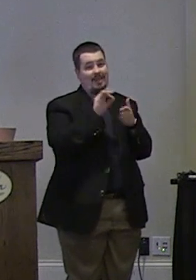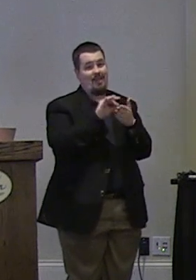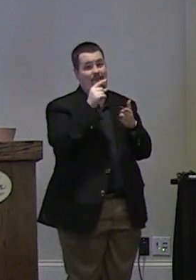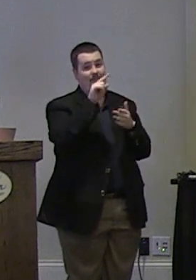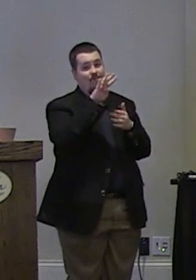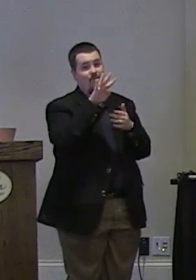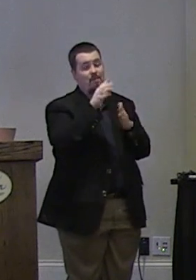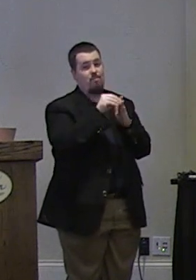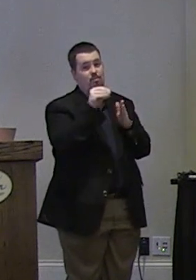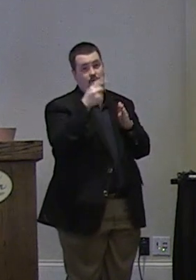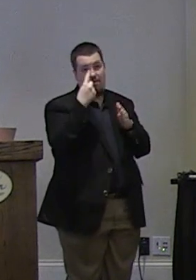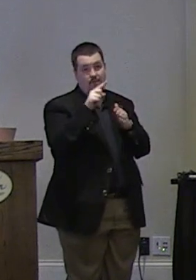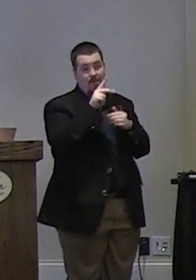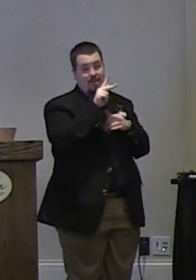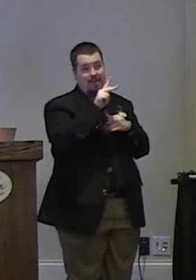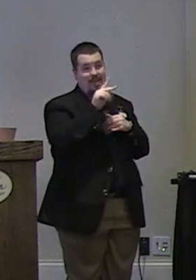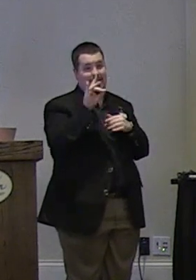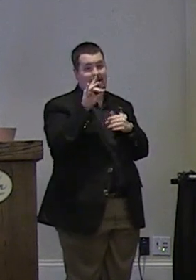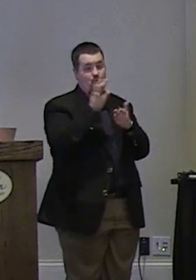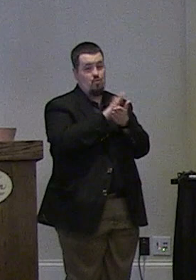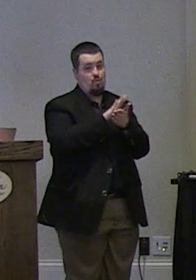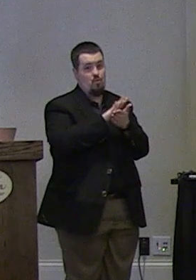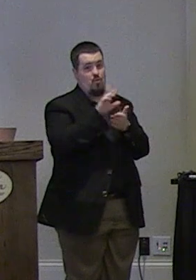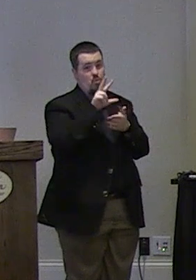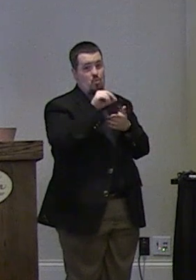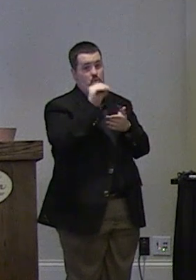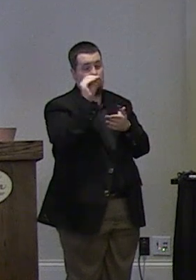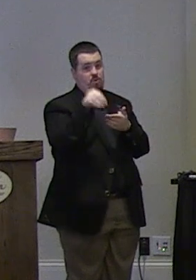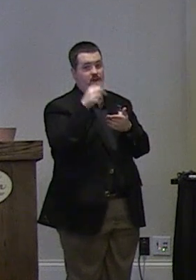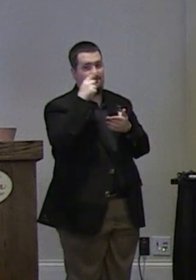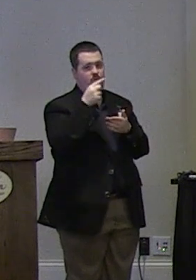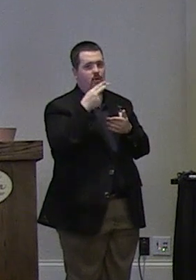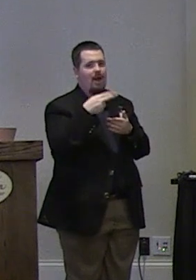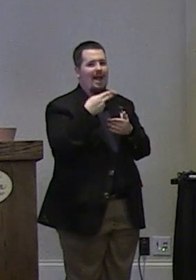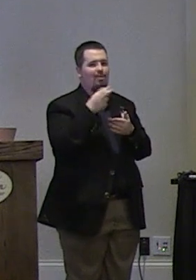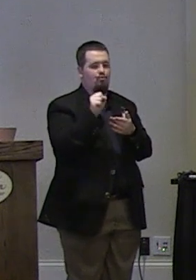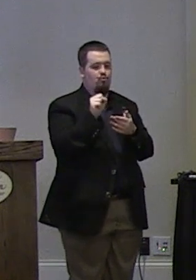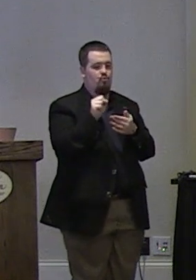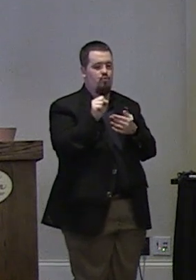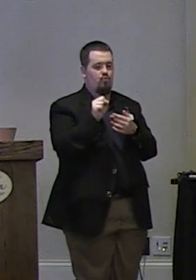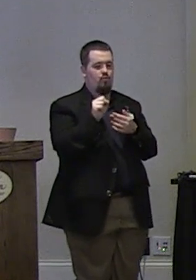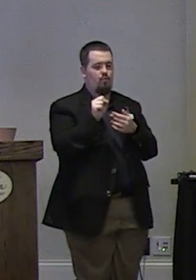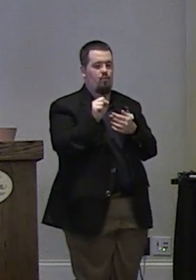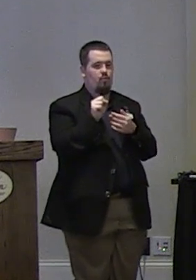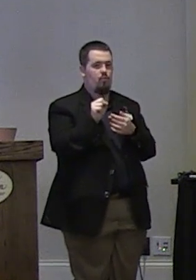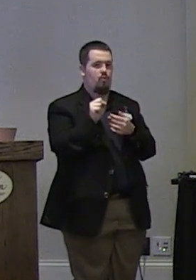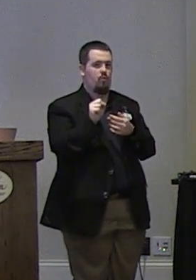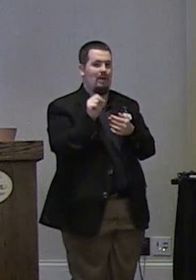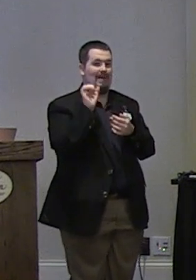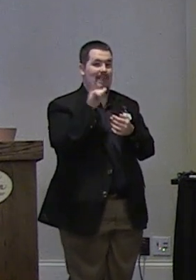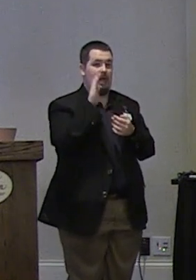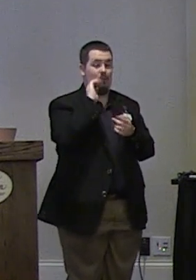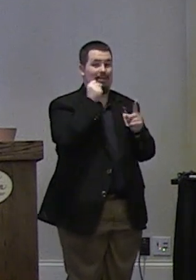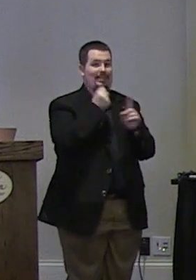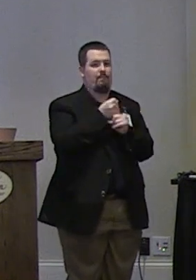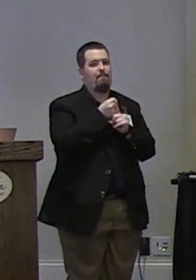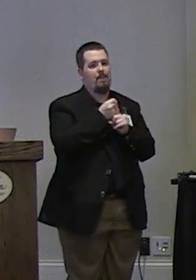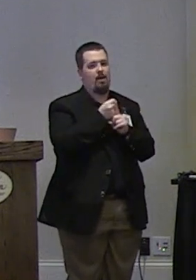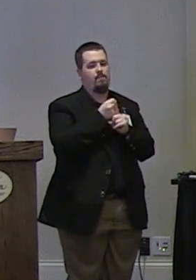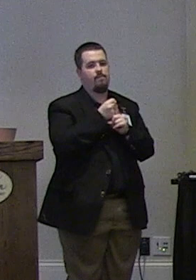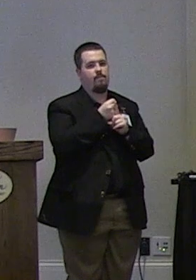45 percent for k-8 schools and 30 percent for high schools so that would impact